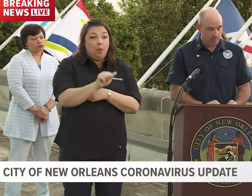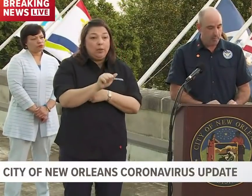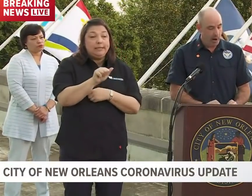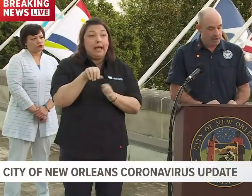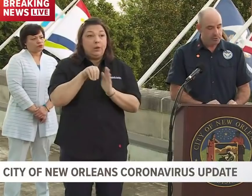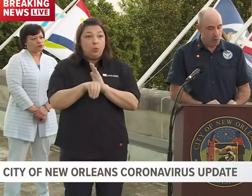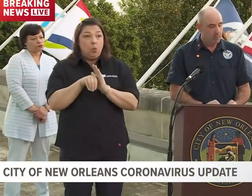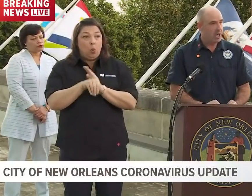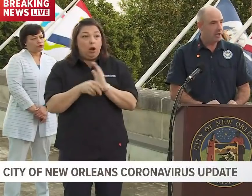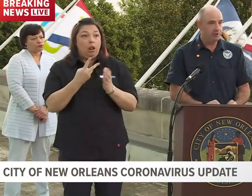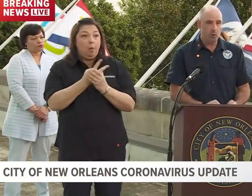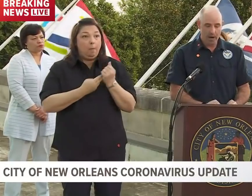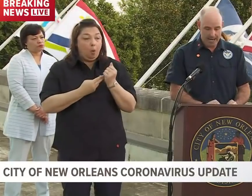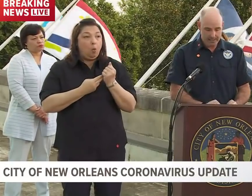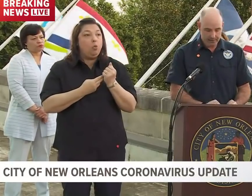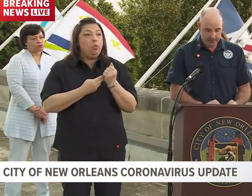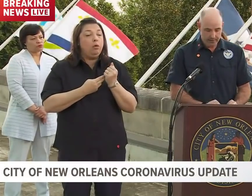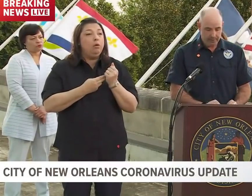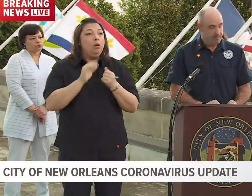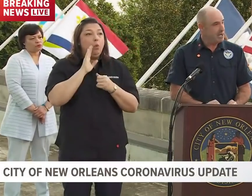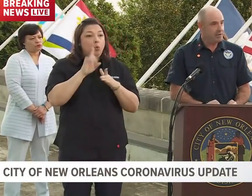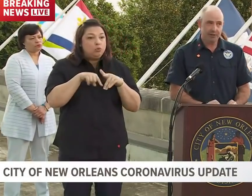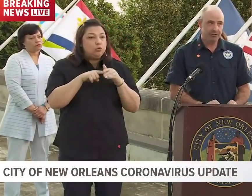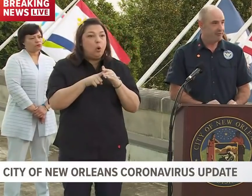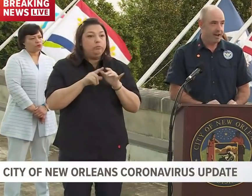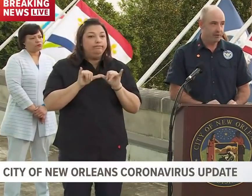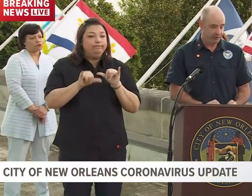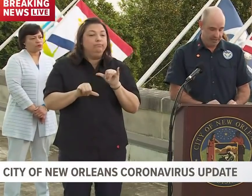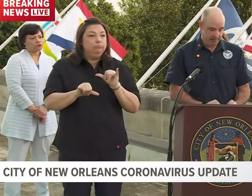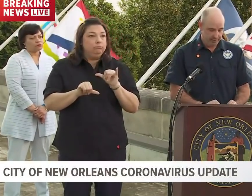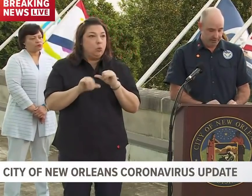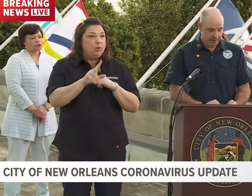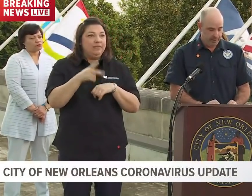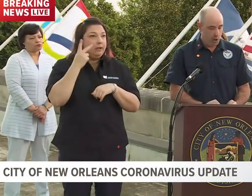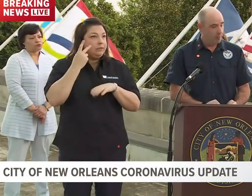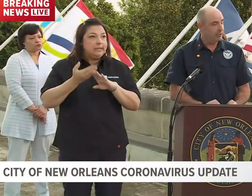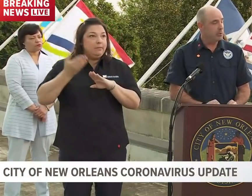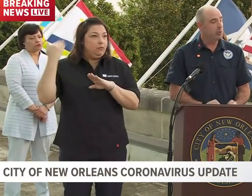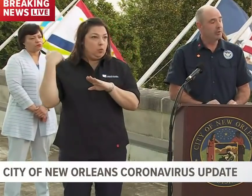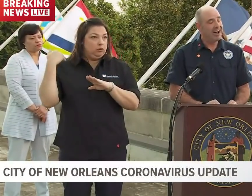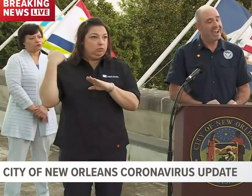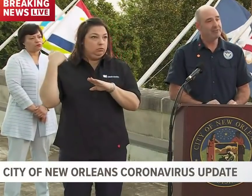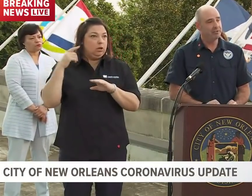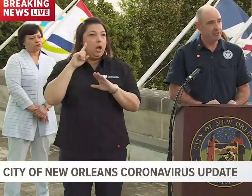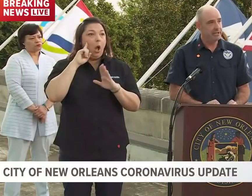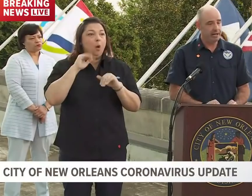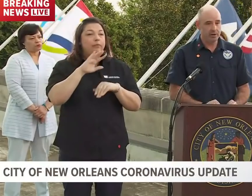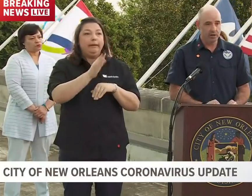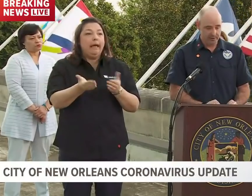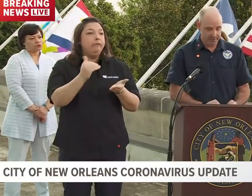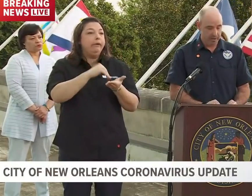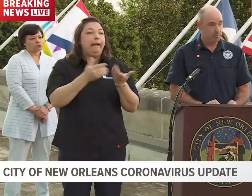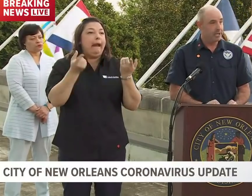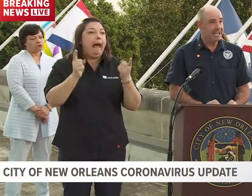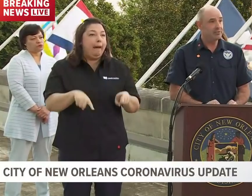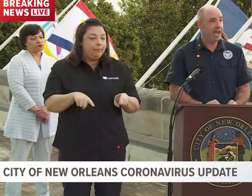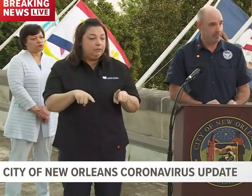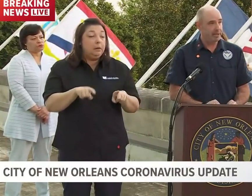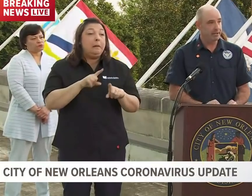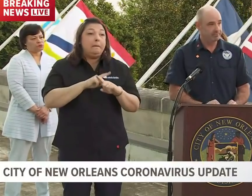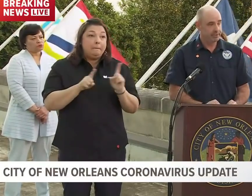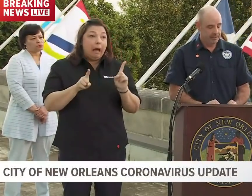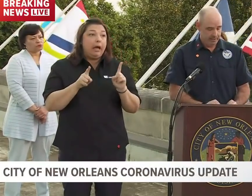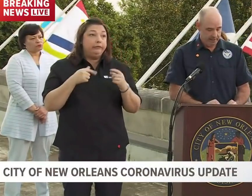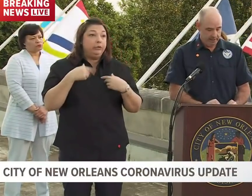Orleans are preparing to mobilize in a way that many of us have never seen and hopefully we will not have to see again in our lifetimes. But it is